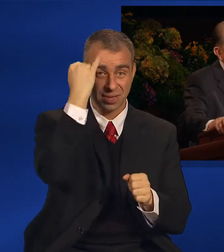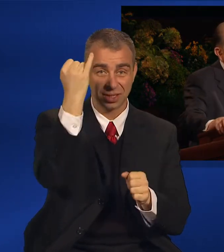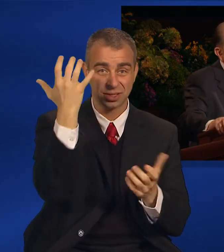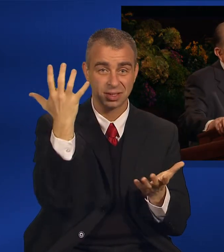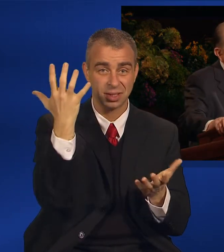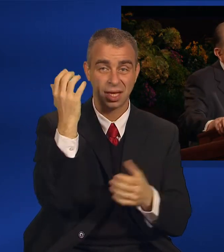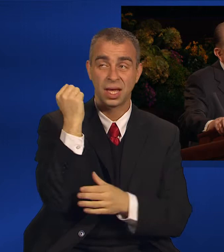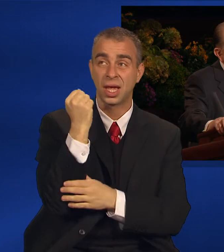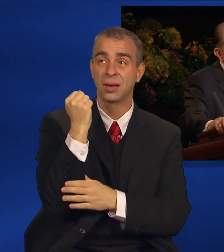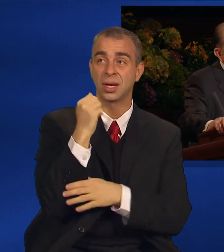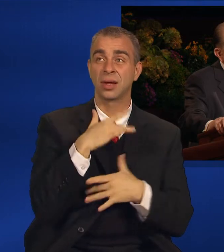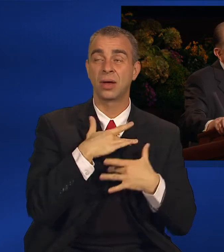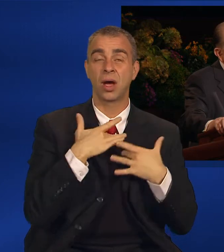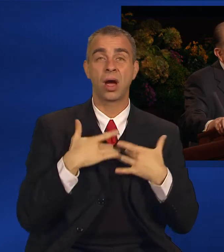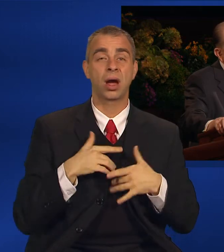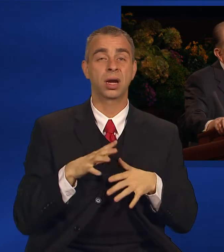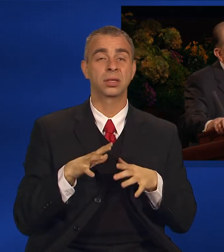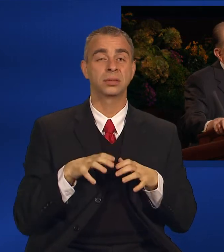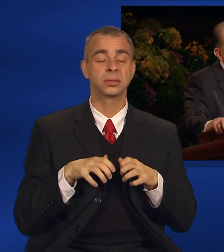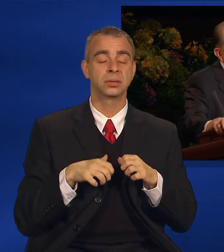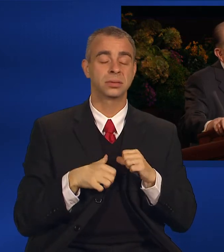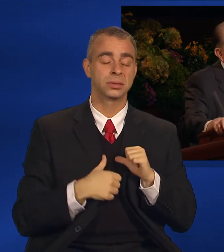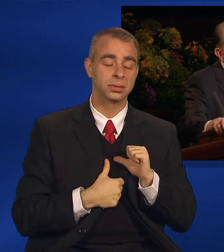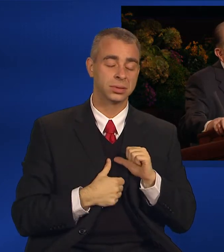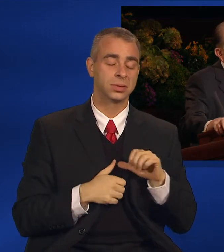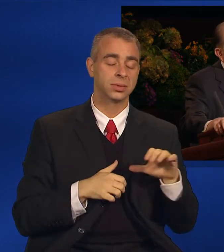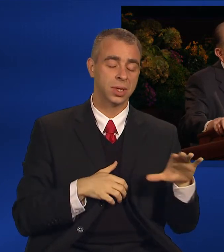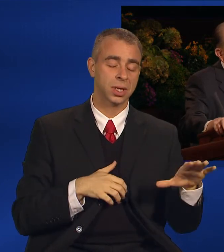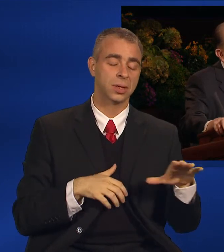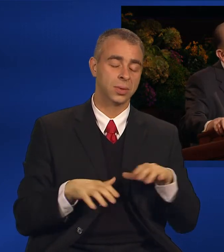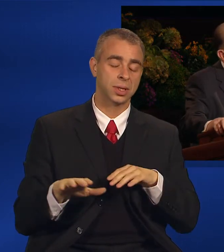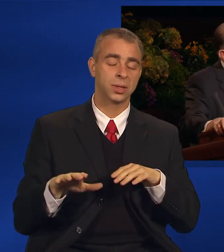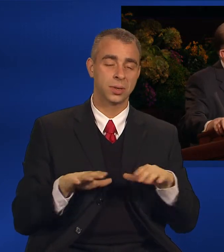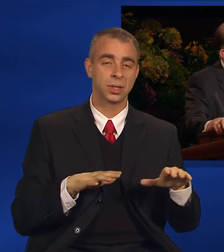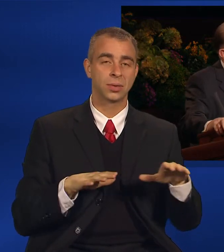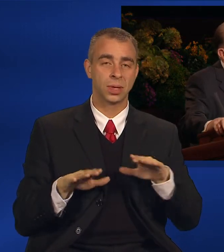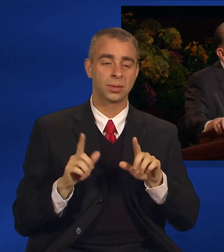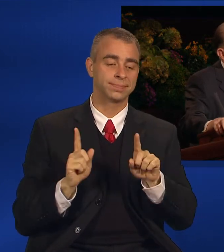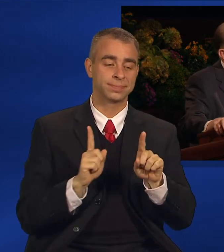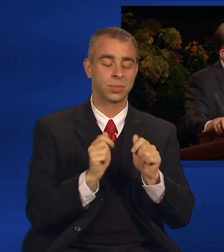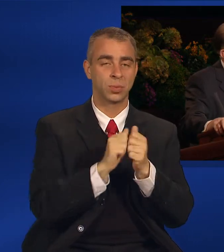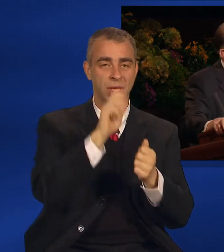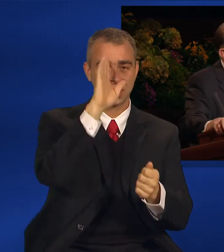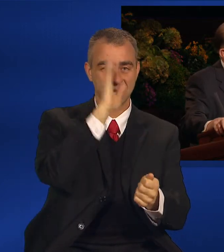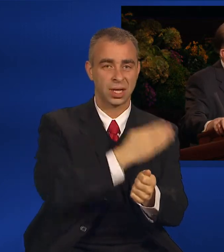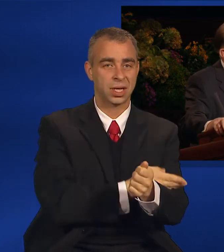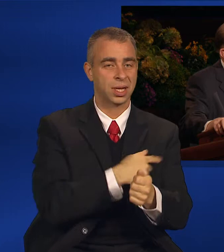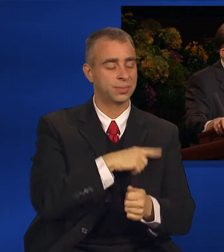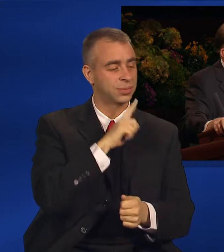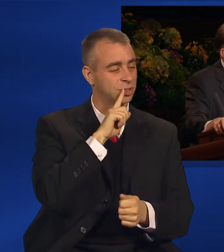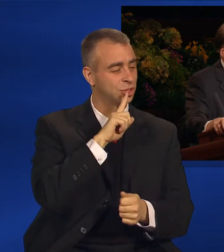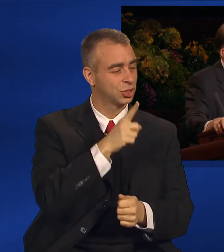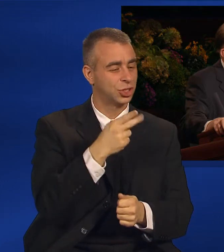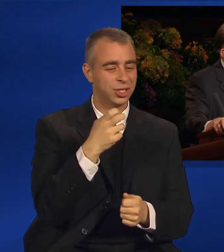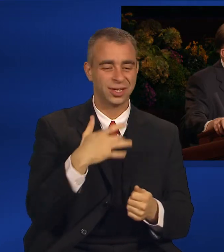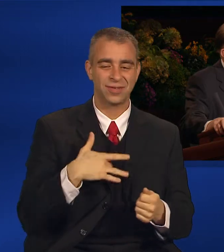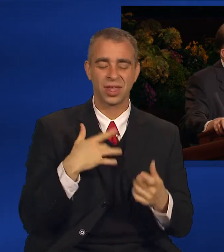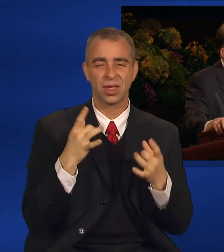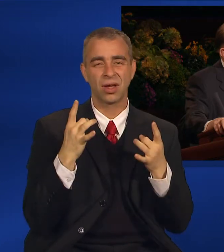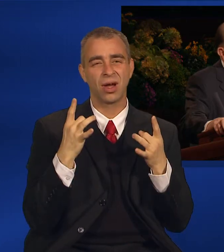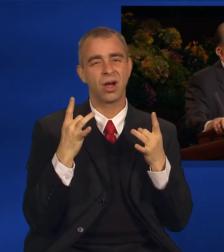Abraham's heart as he journeyed to the appointed place? Surely anguish must have wracked his body